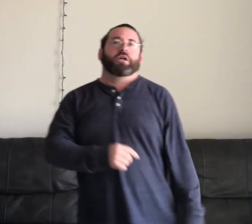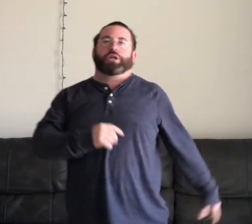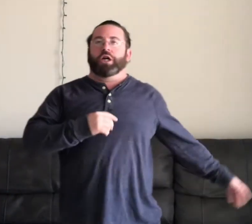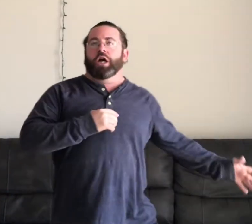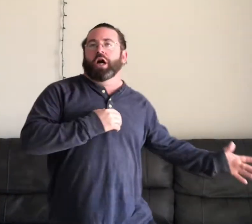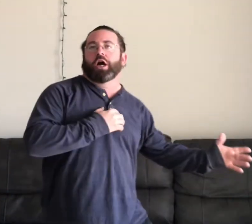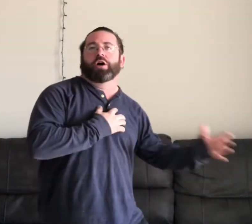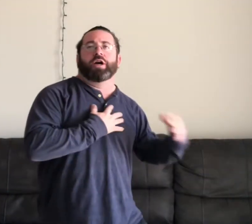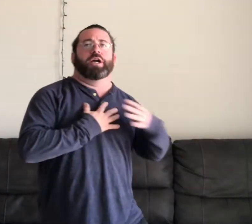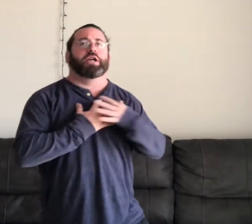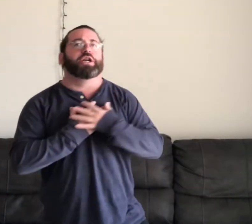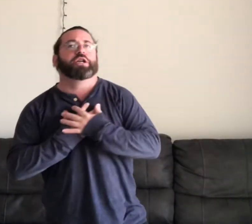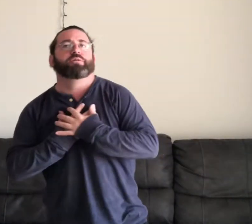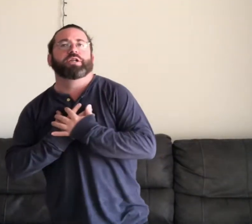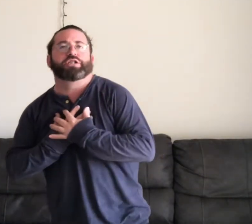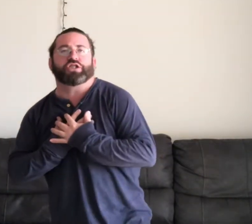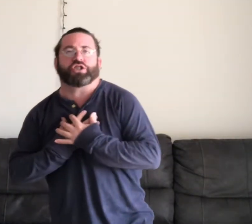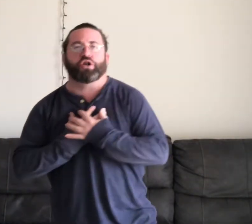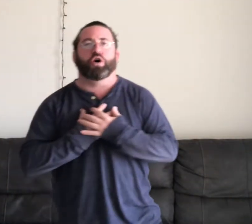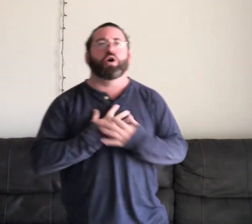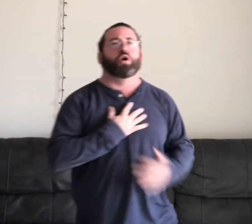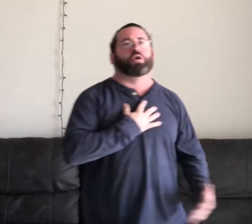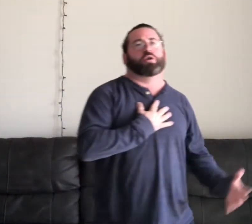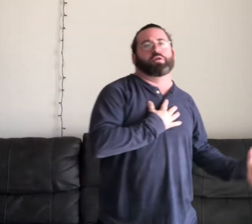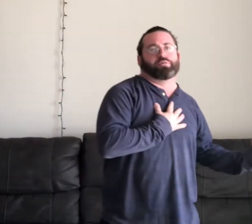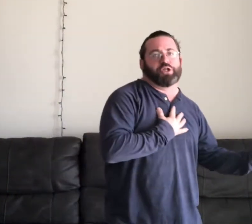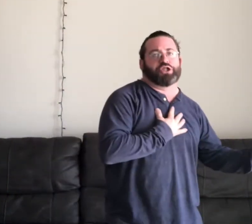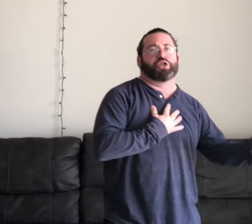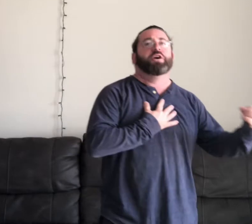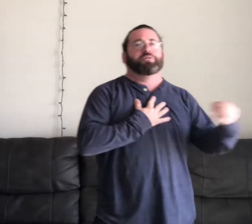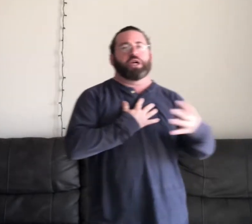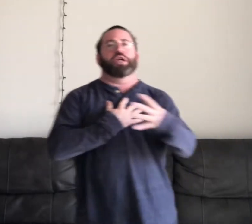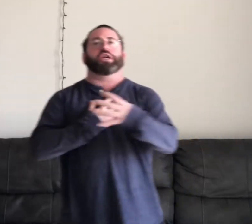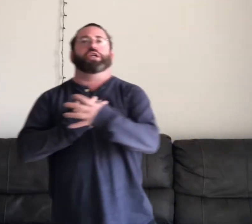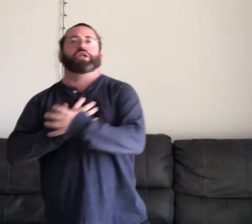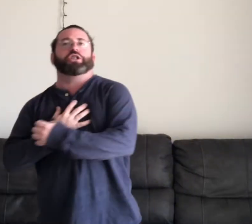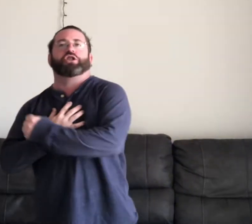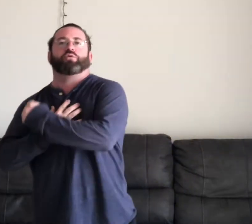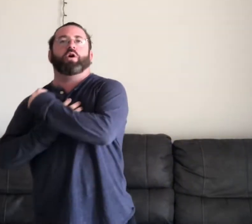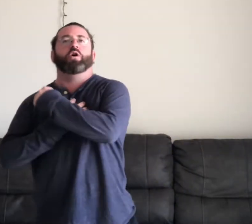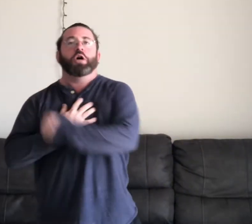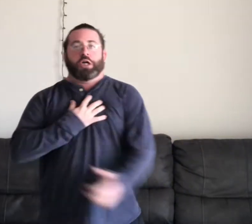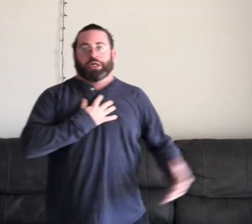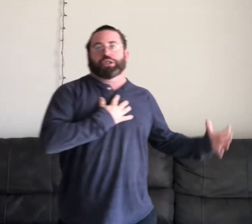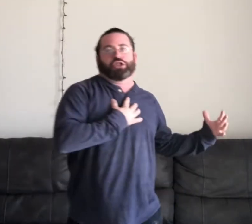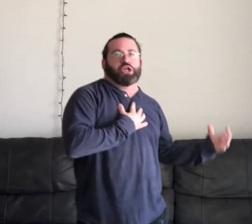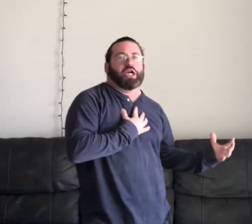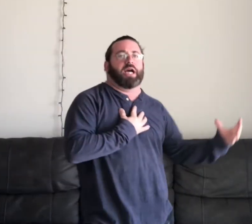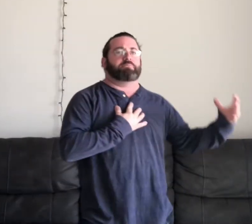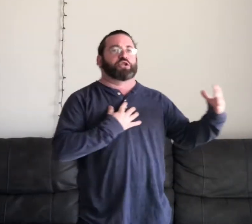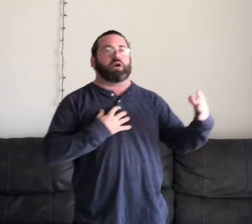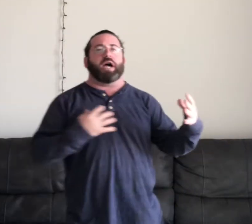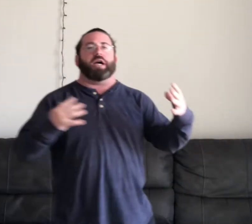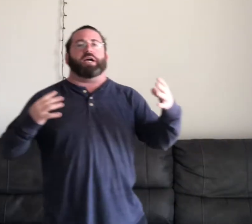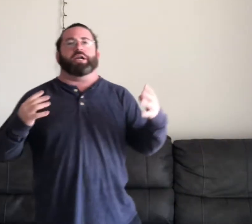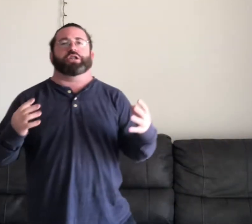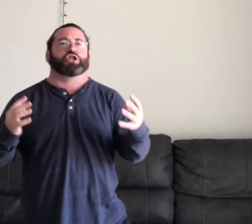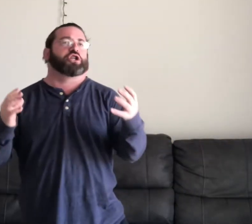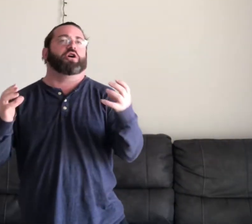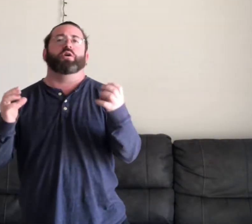Girl, here is the soul of which you've taken control. You can see I'm trying to show